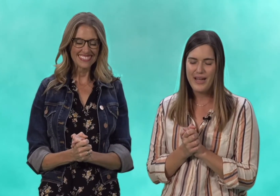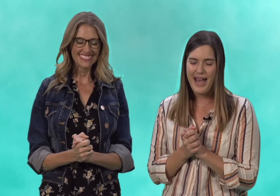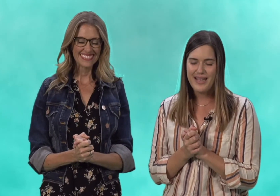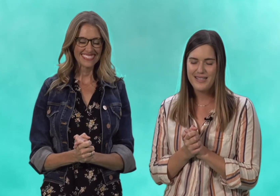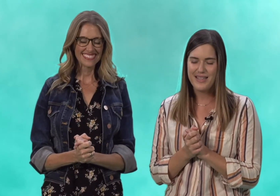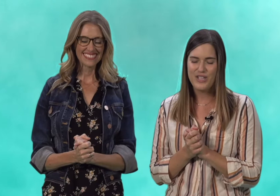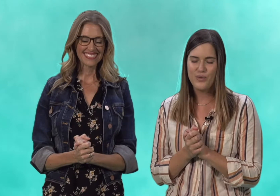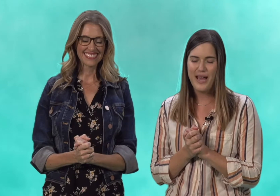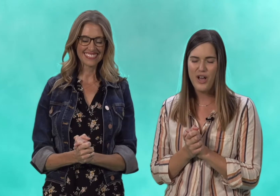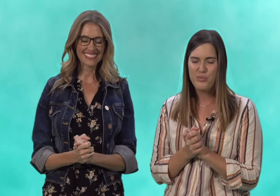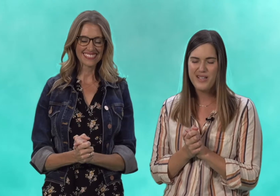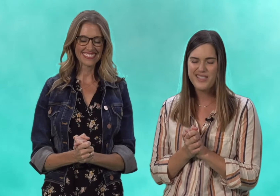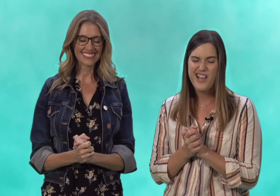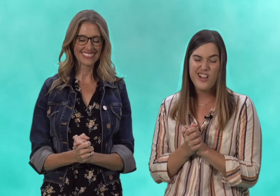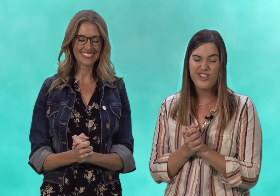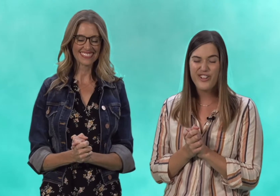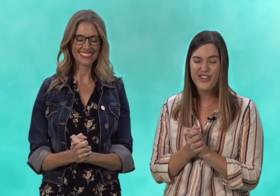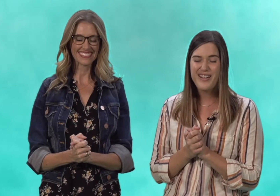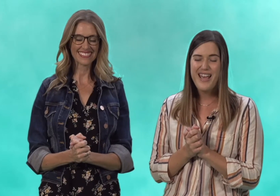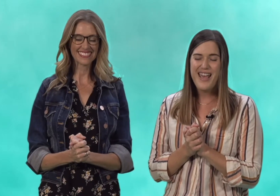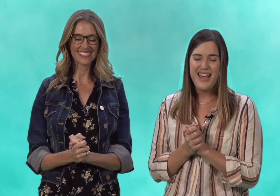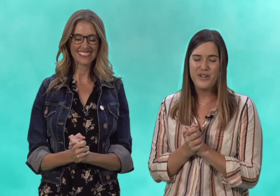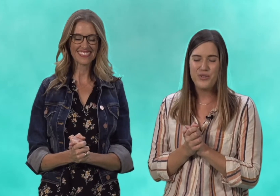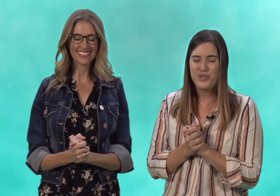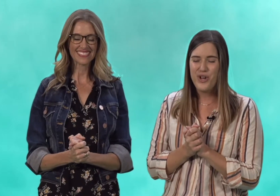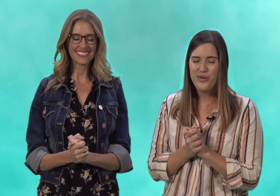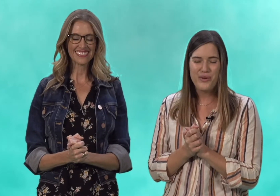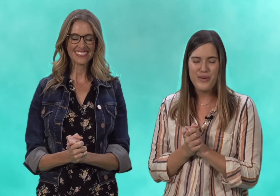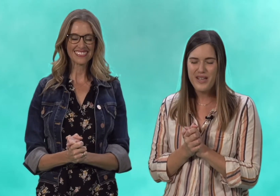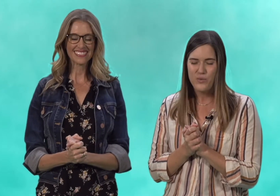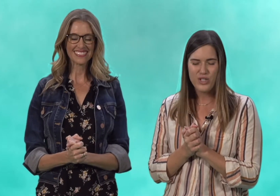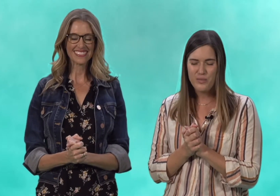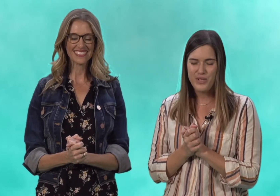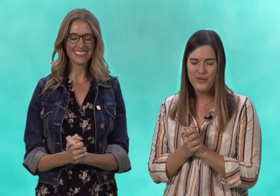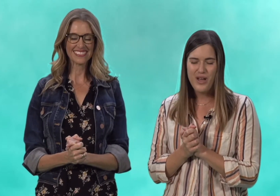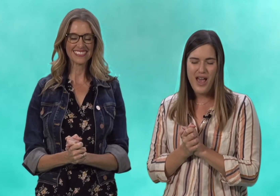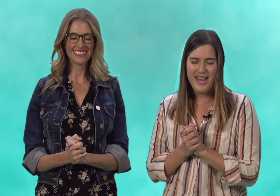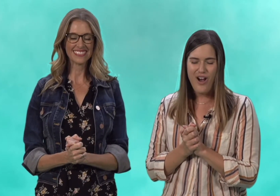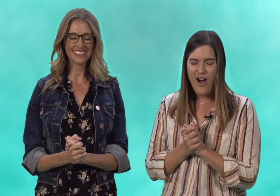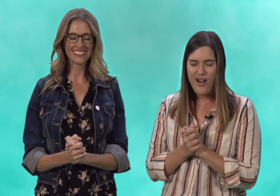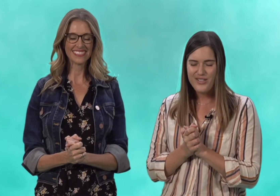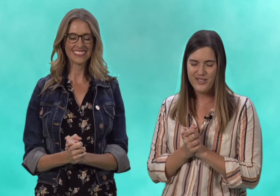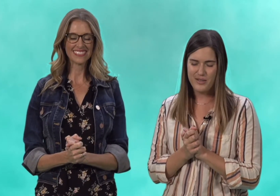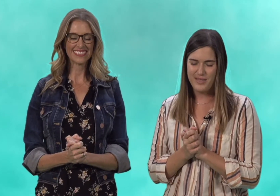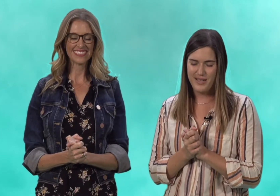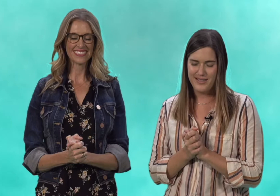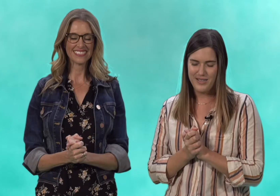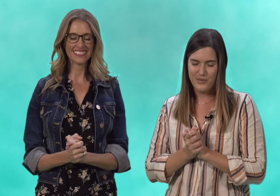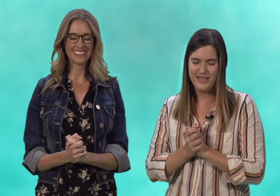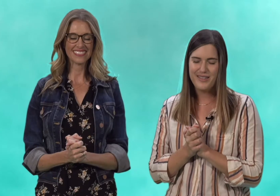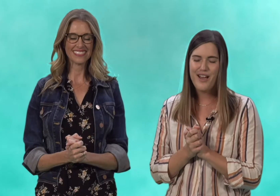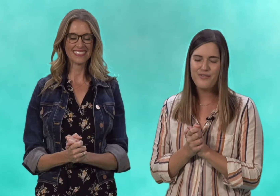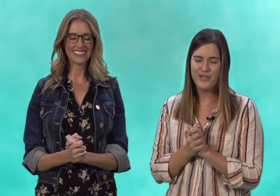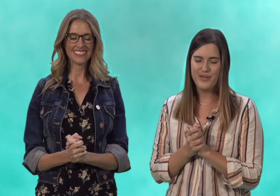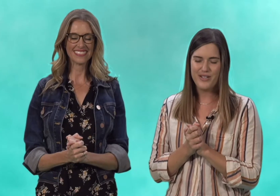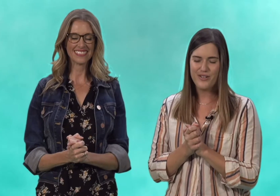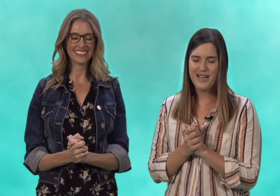ask that you would help us learn and know that we can worship you in all circumstances we love you in your name